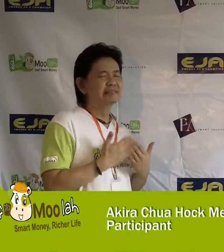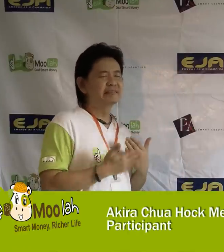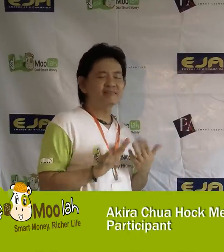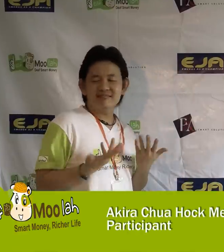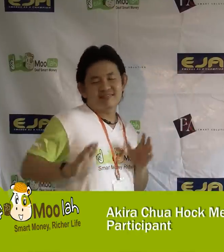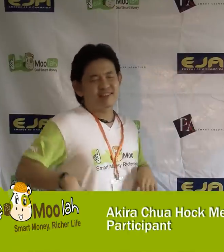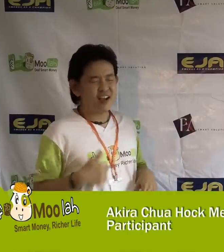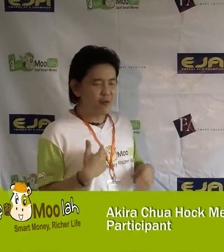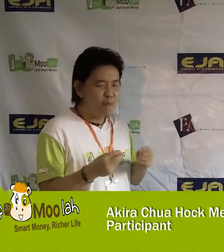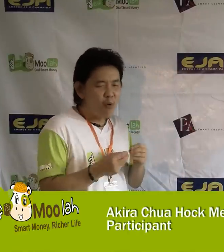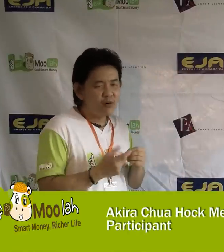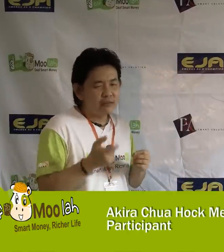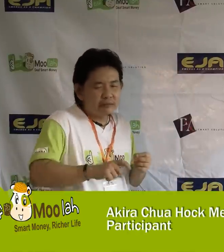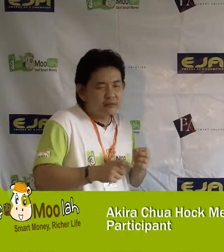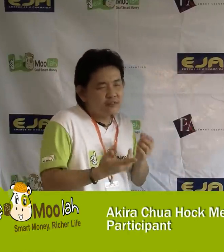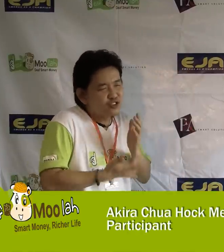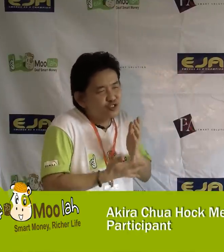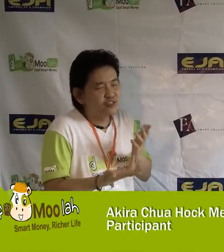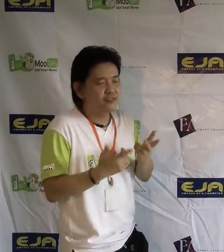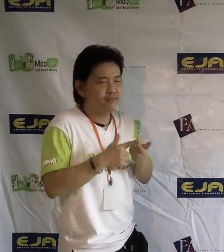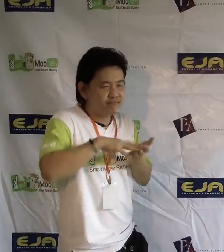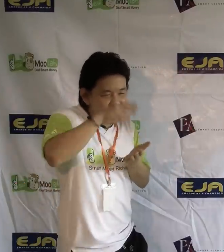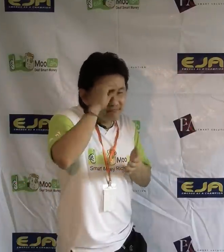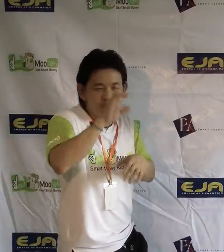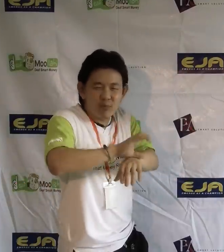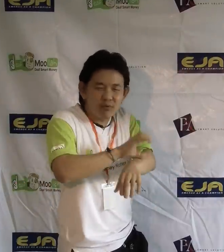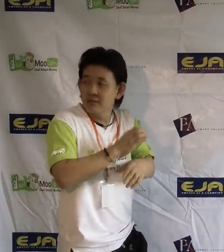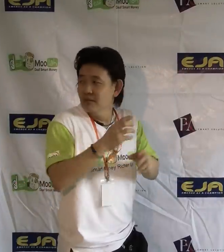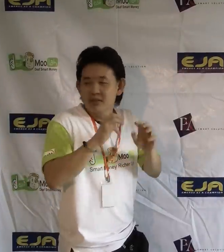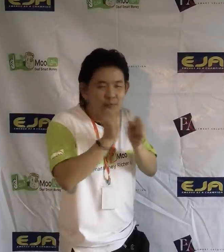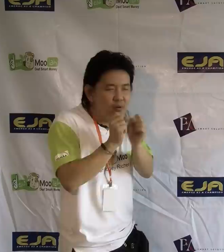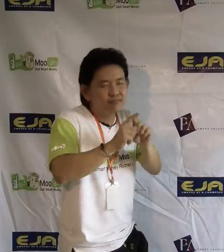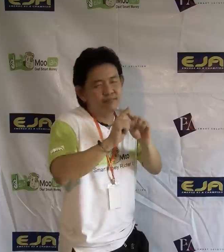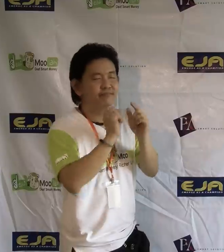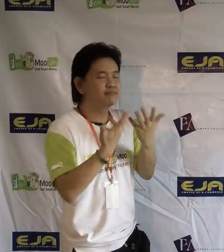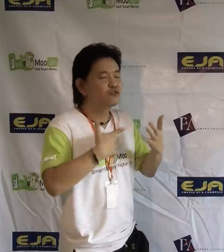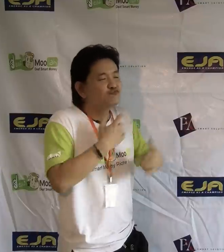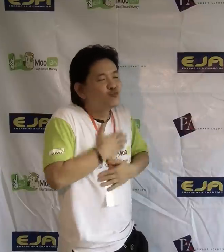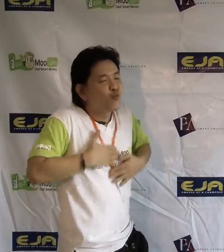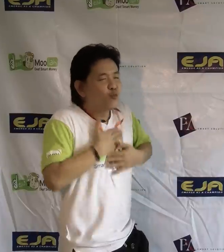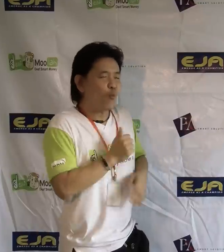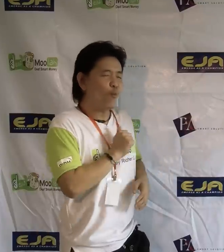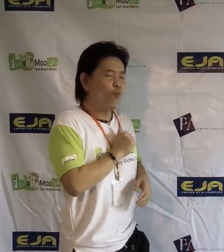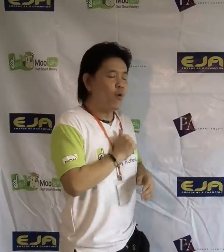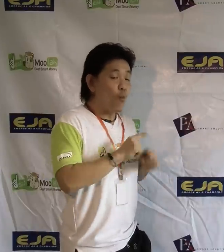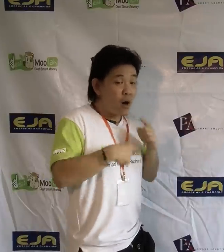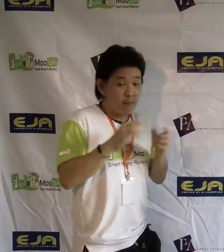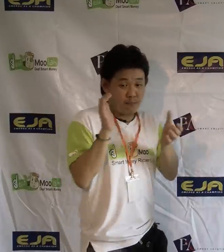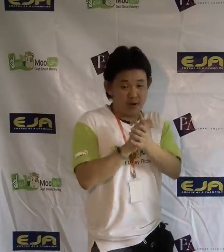When I was a bachelor, you know, I could, you know, I could buy technology, I could buy computers, anything that I wanted really, I was just